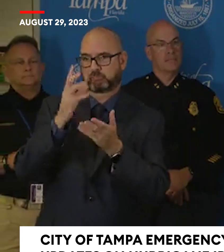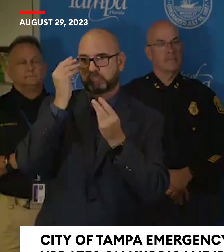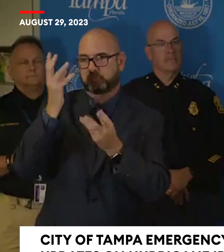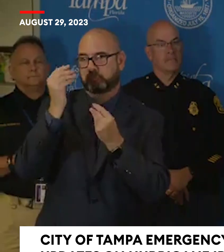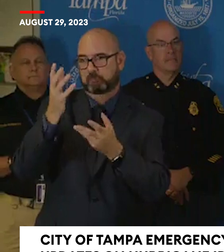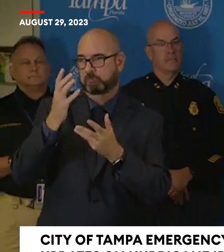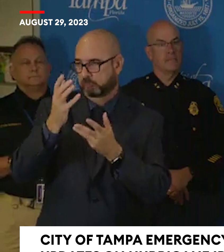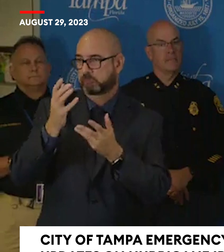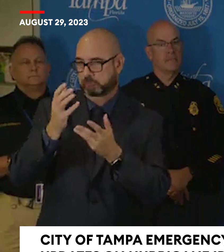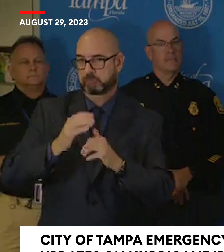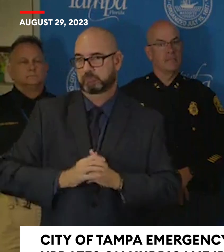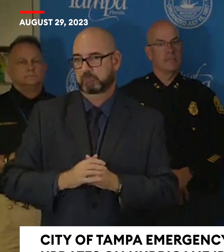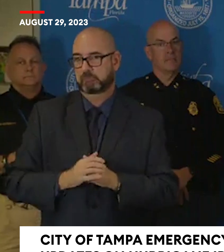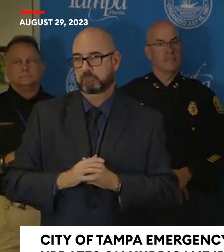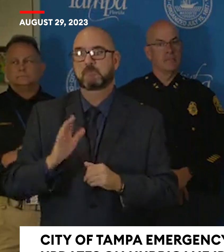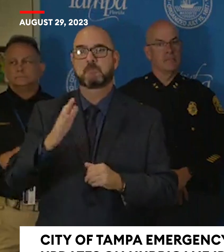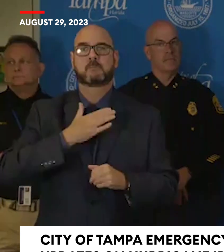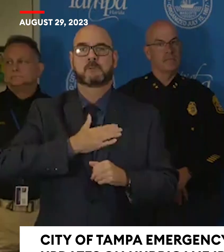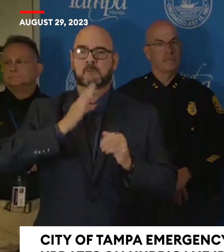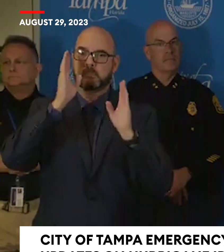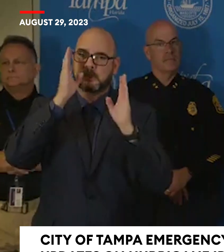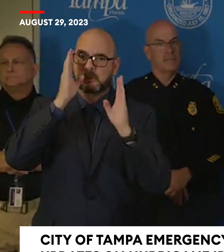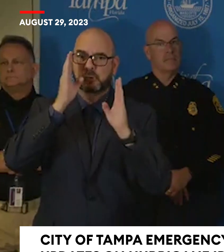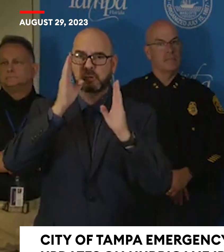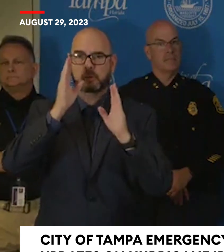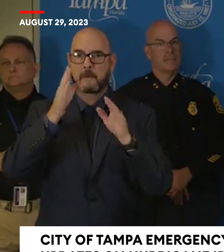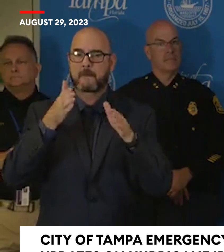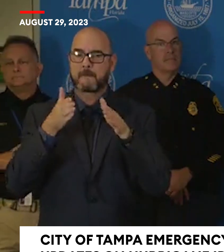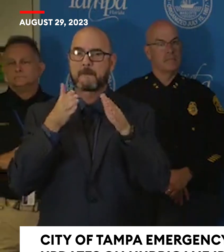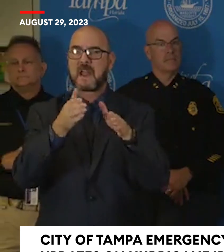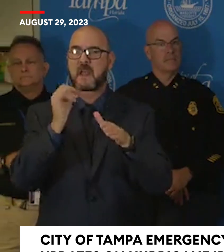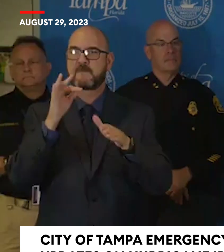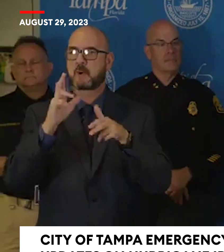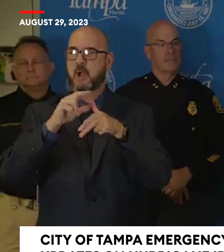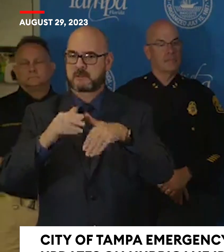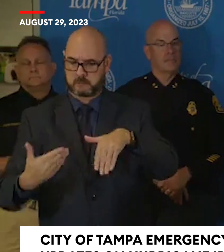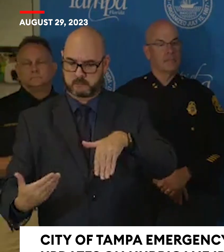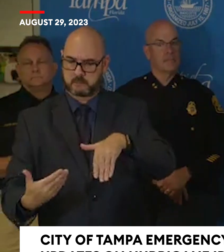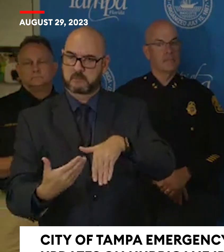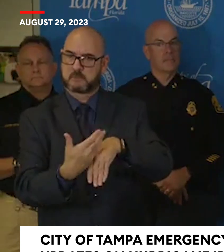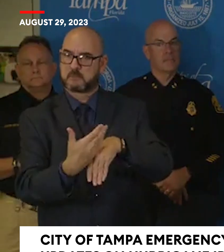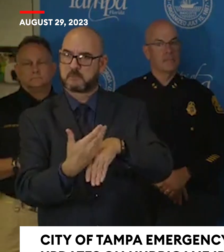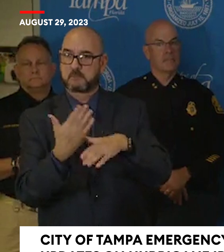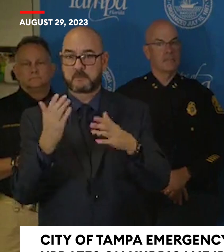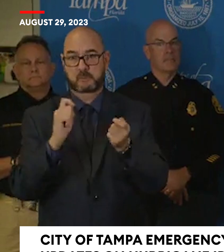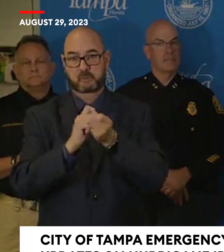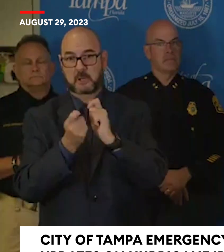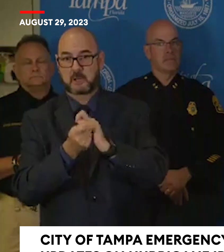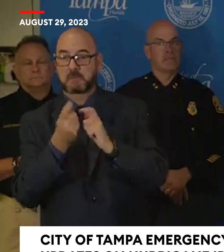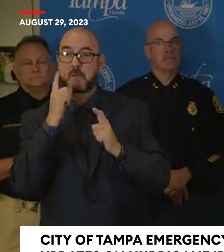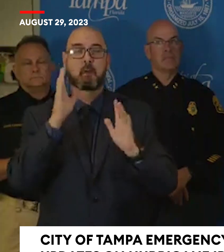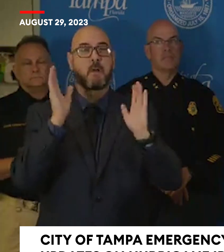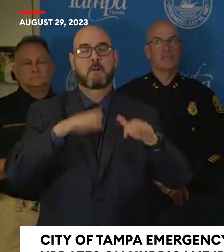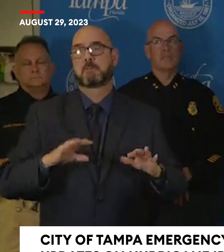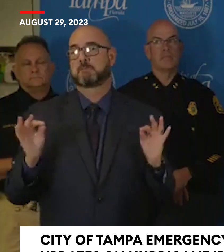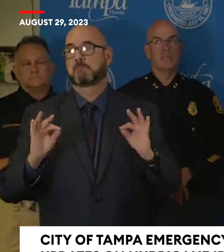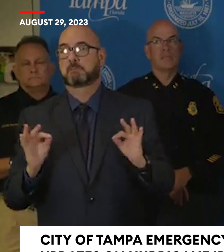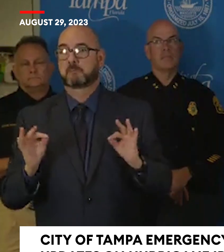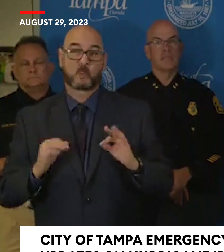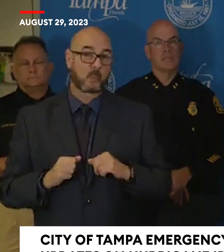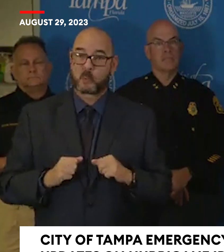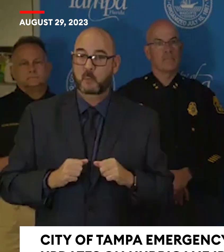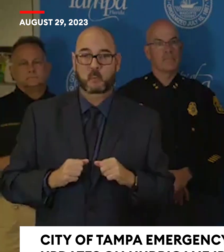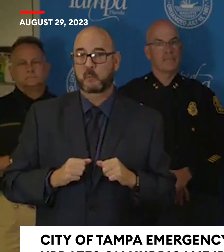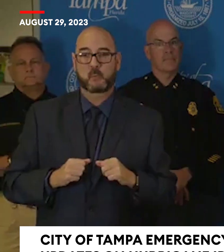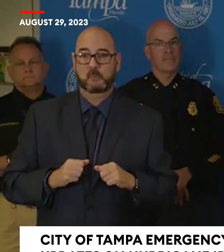and please don't take anything for granted. We have worked with all of the agencies in our community, governmental